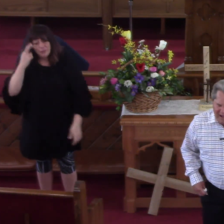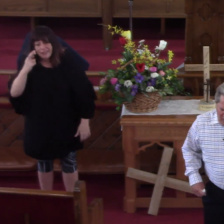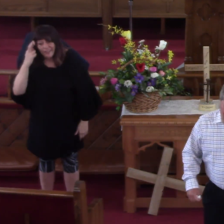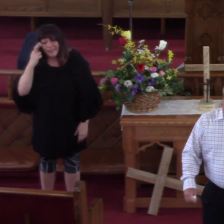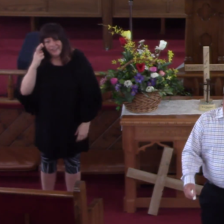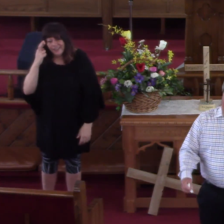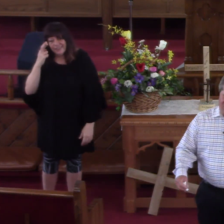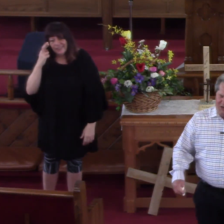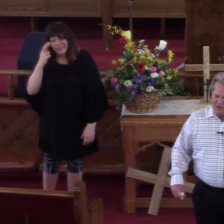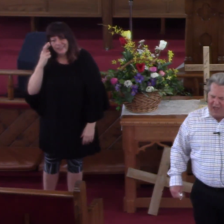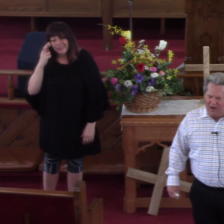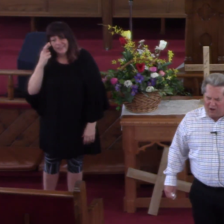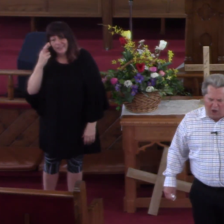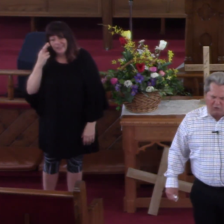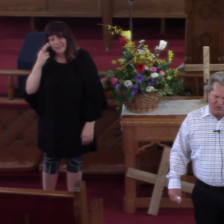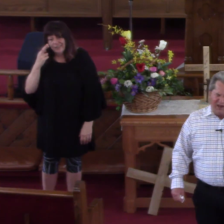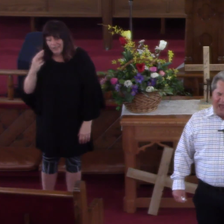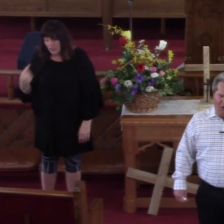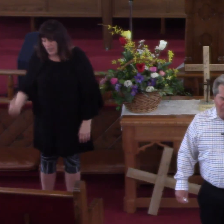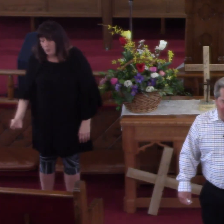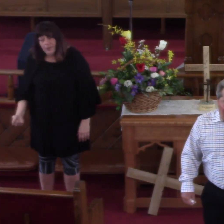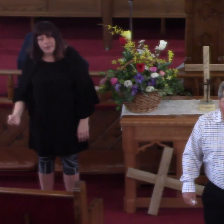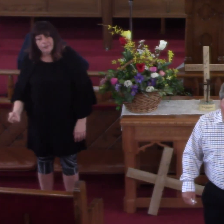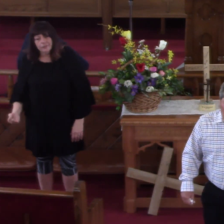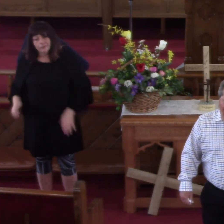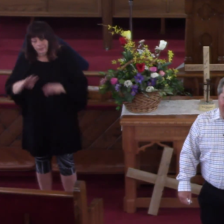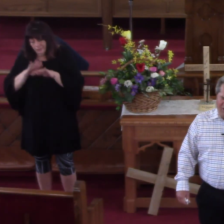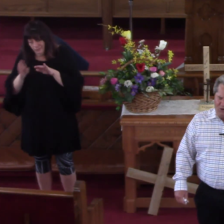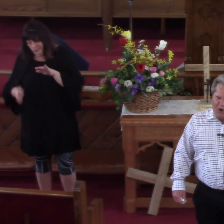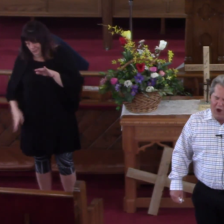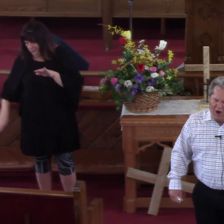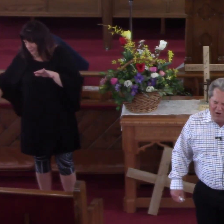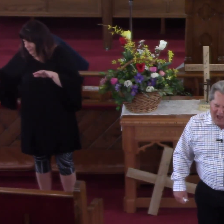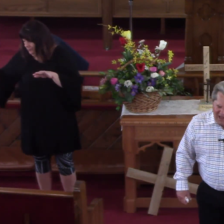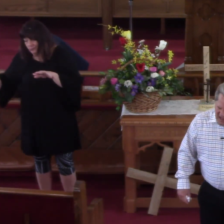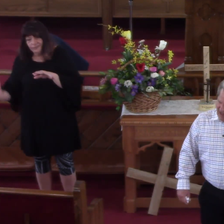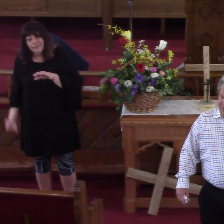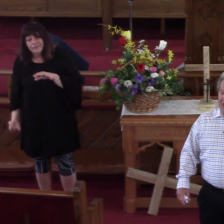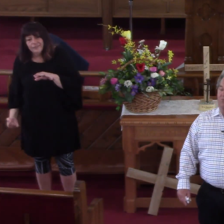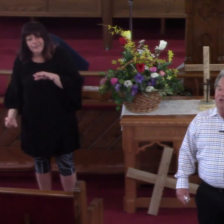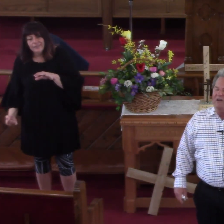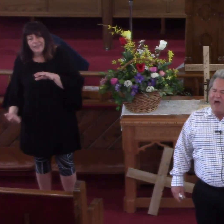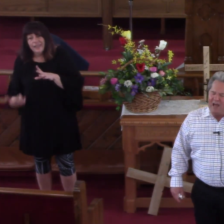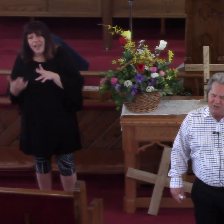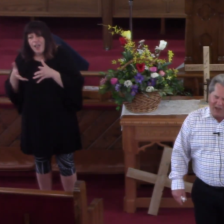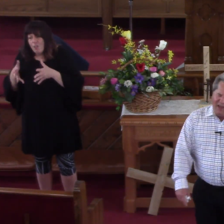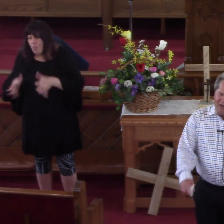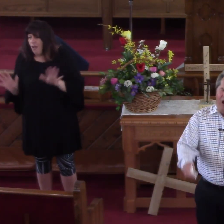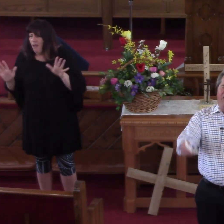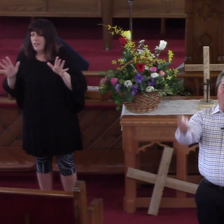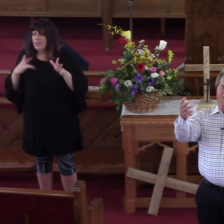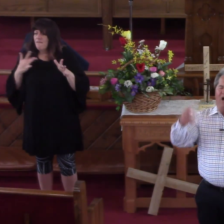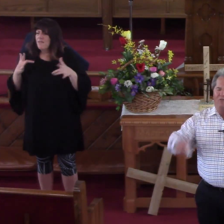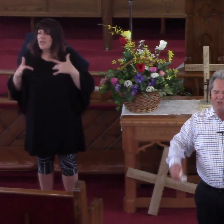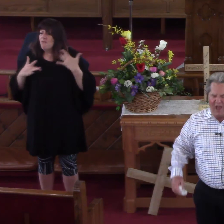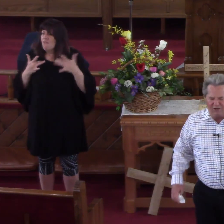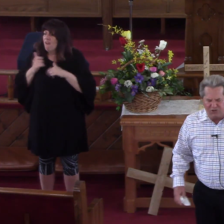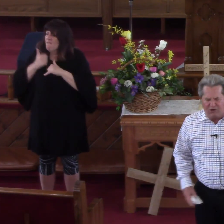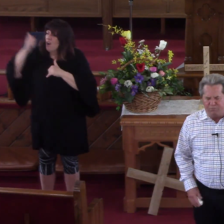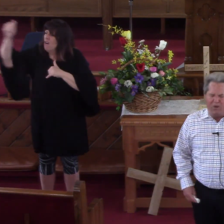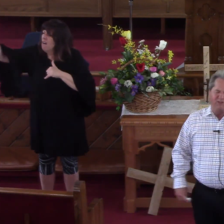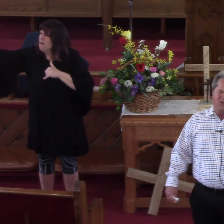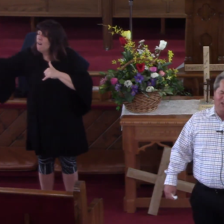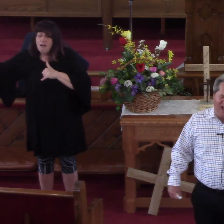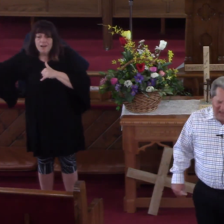pen. Realize just how lost and how far away that you are. And then realize why in Father's